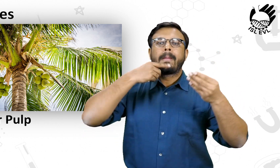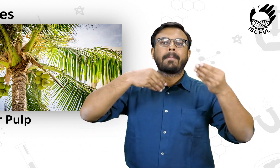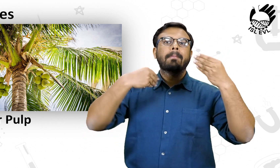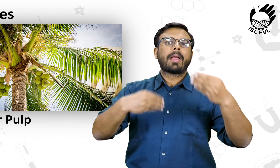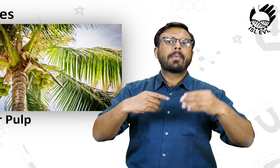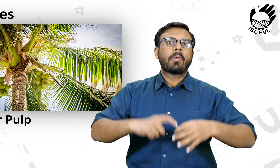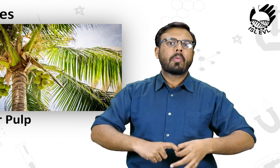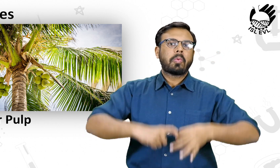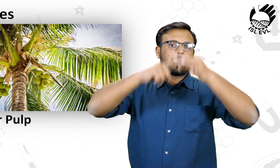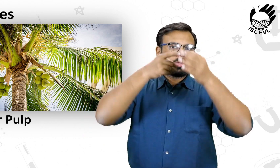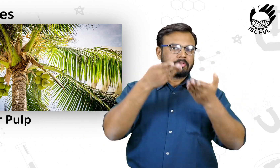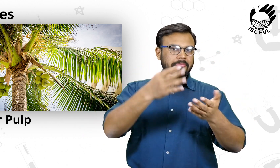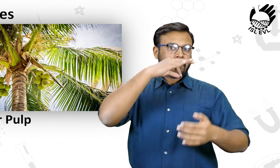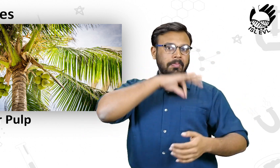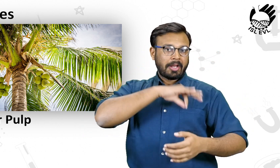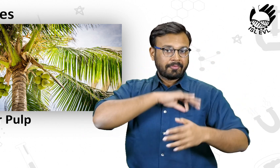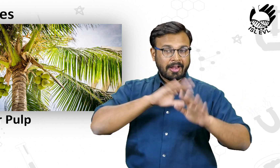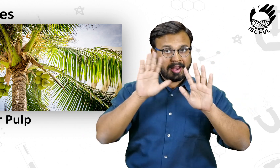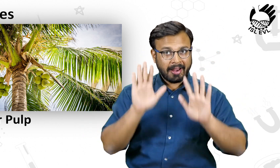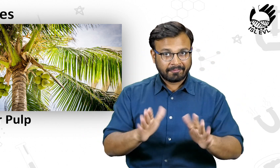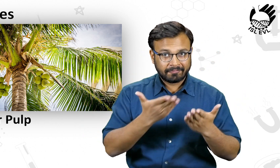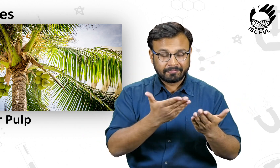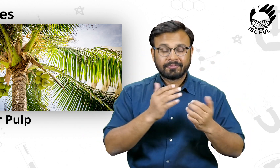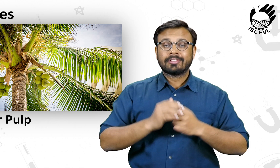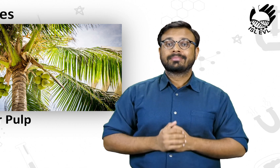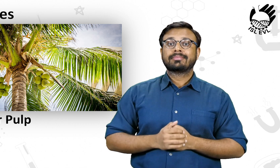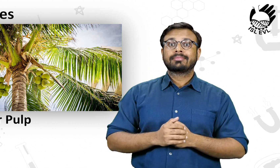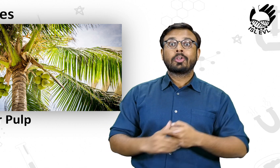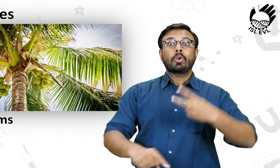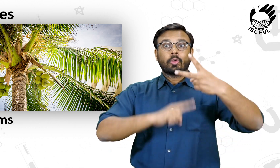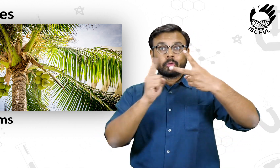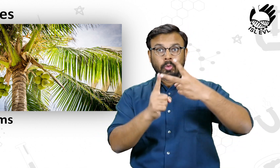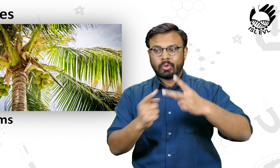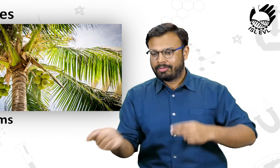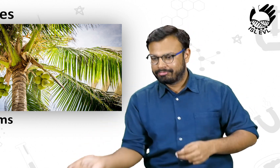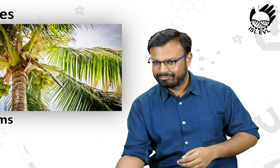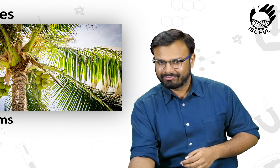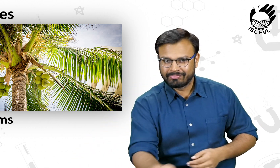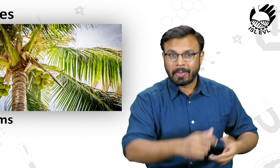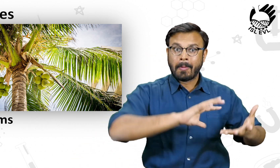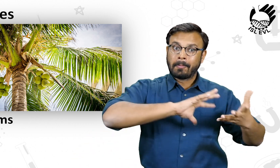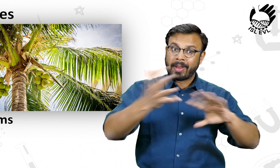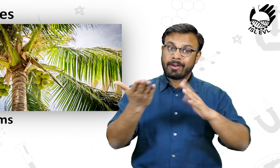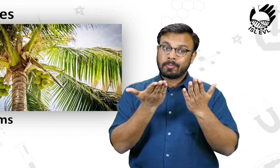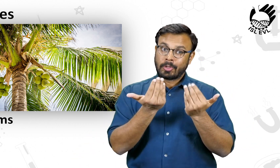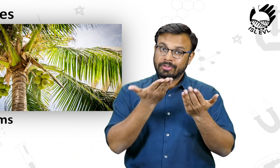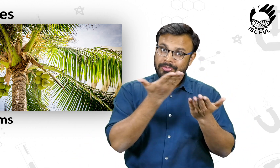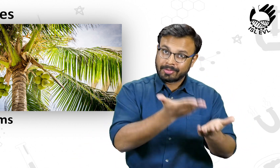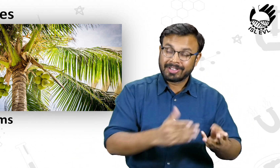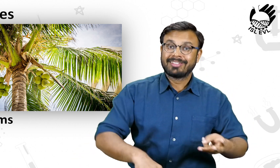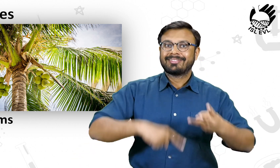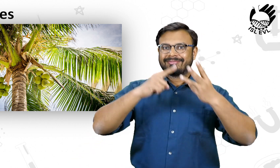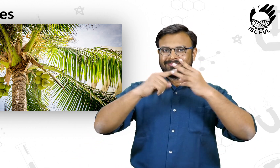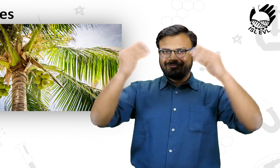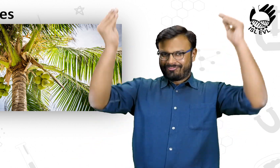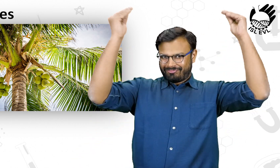brooms, hats,